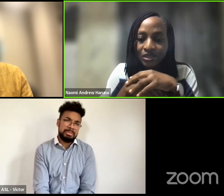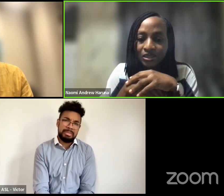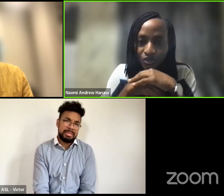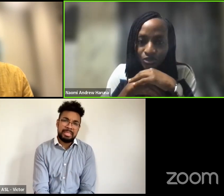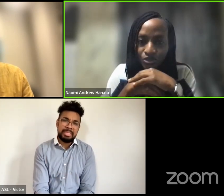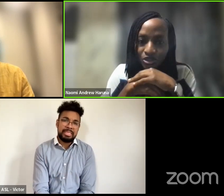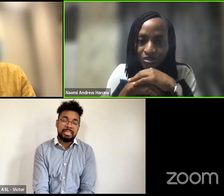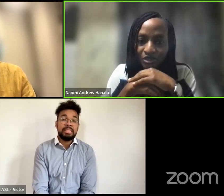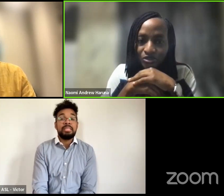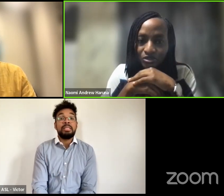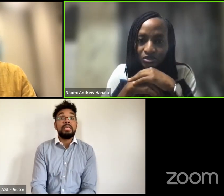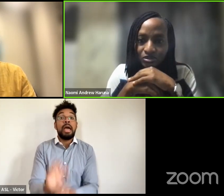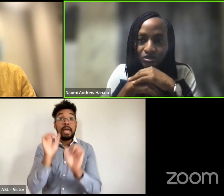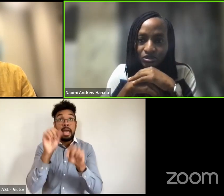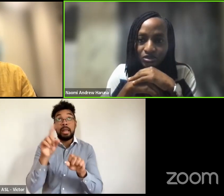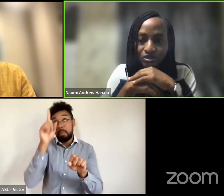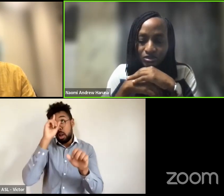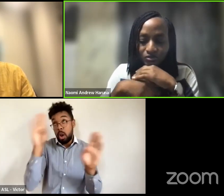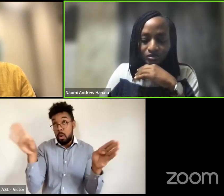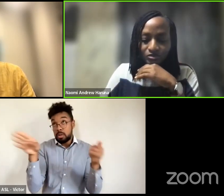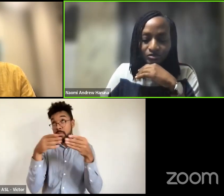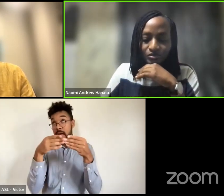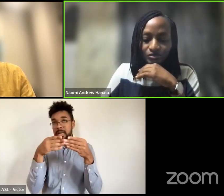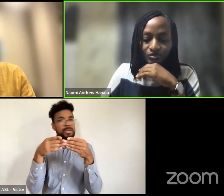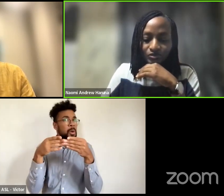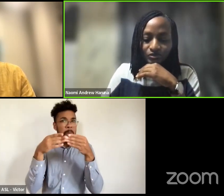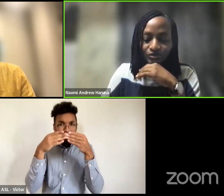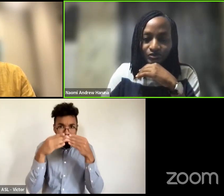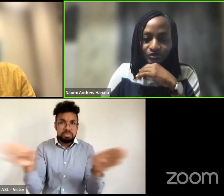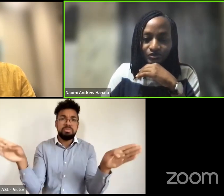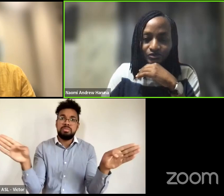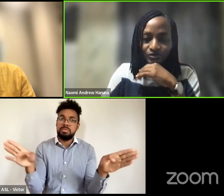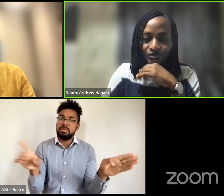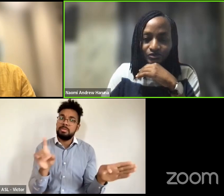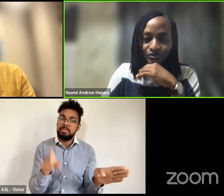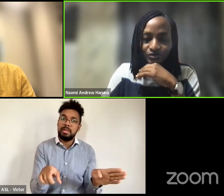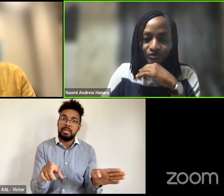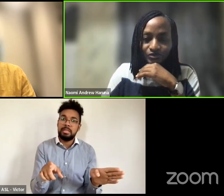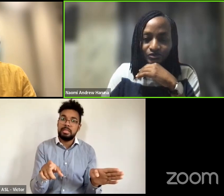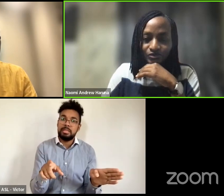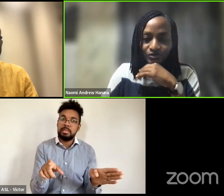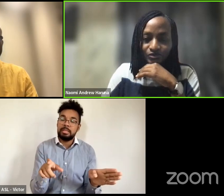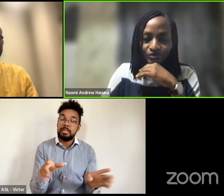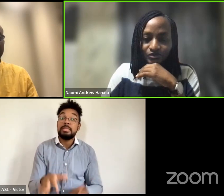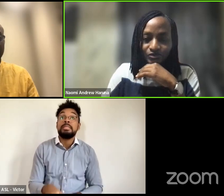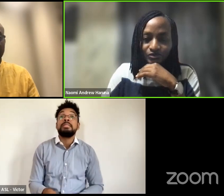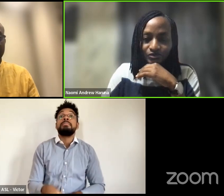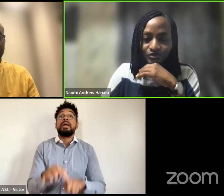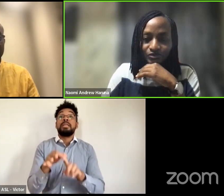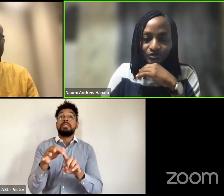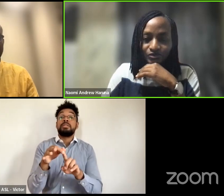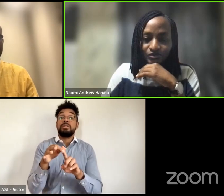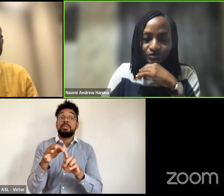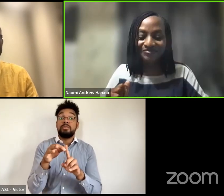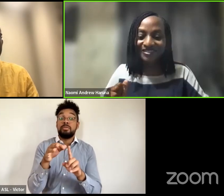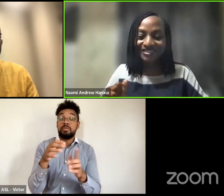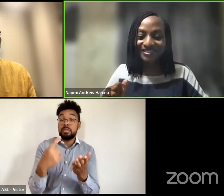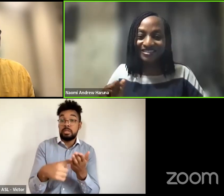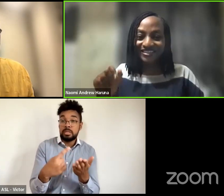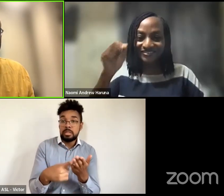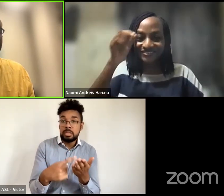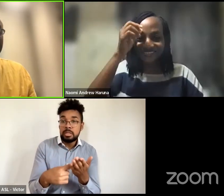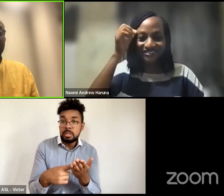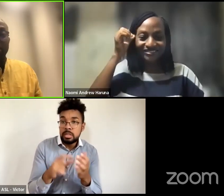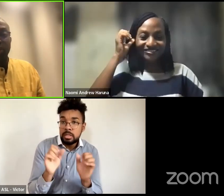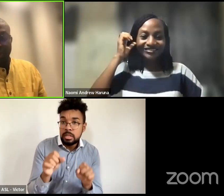days especially when you're talking about um i don't know if you can hear me